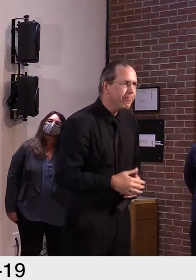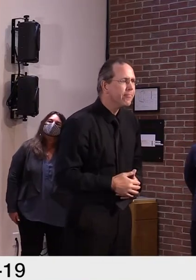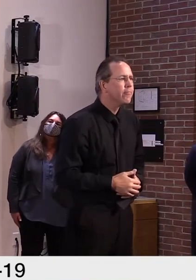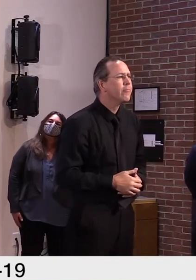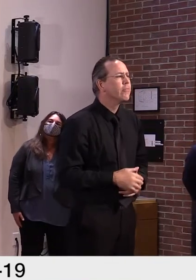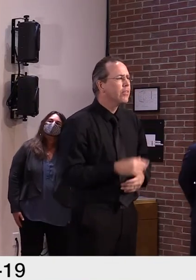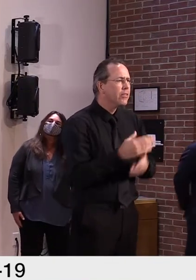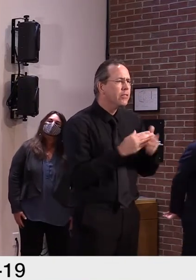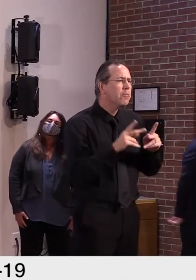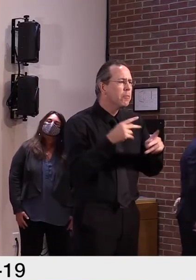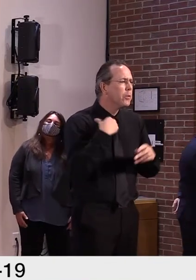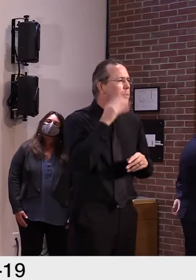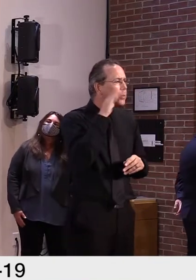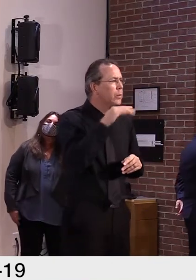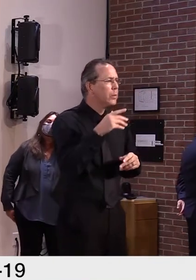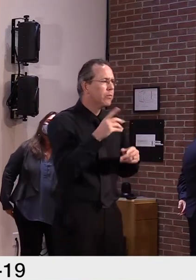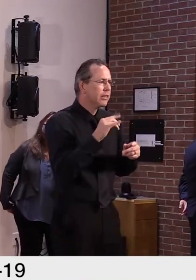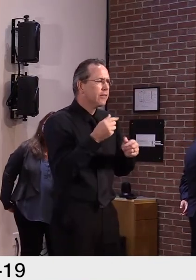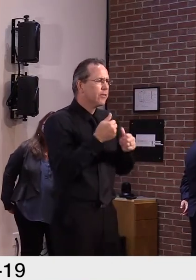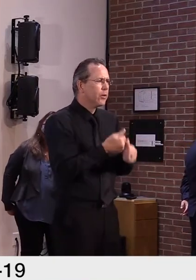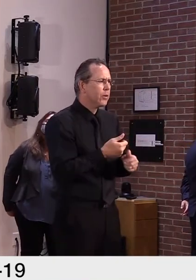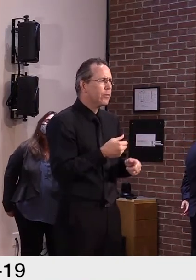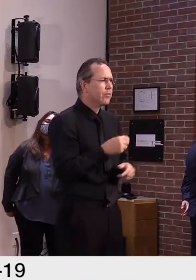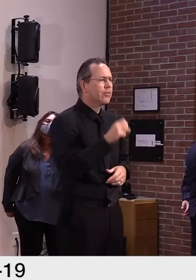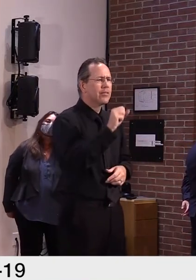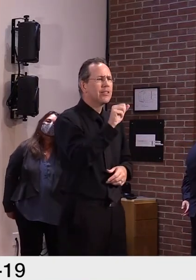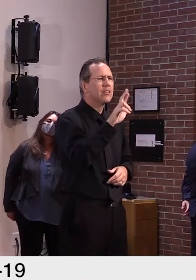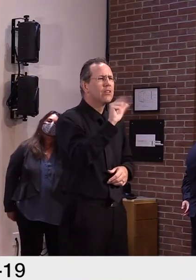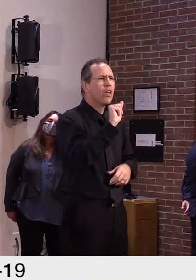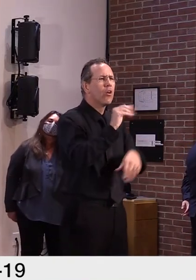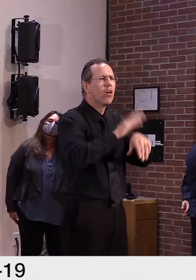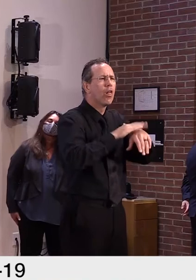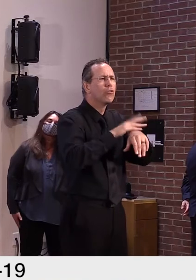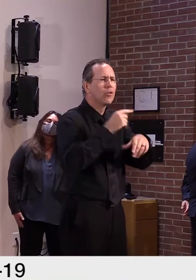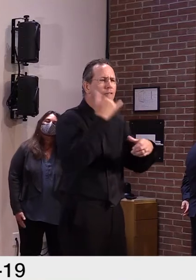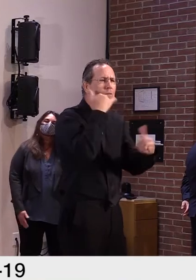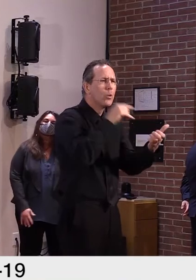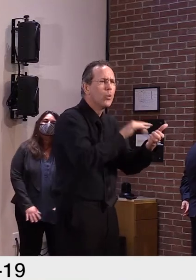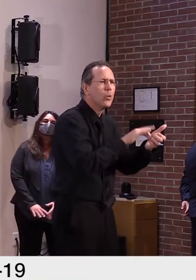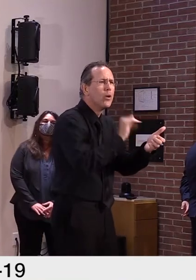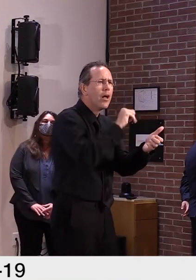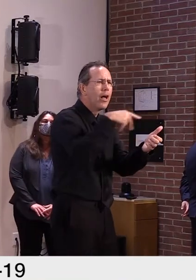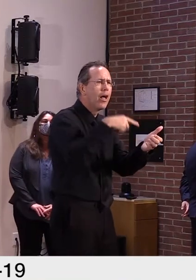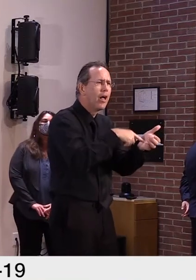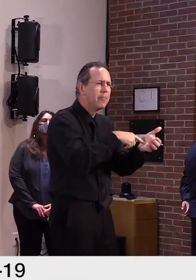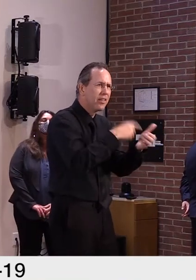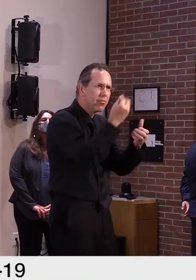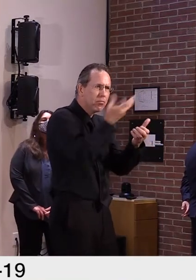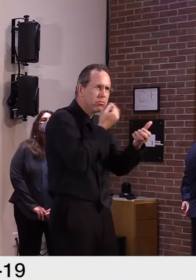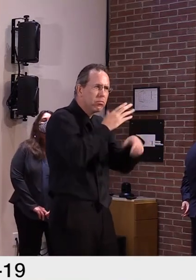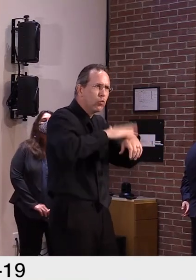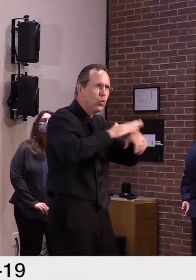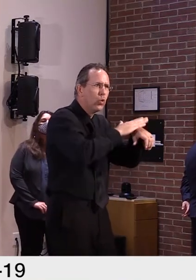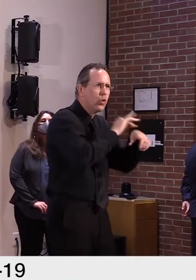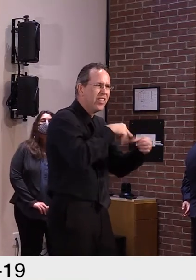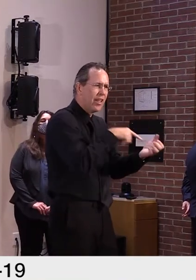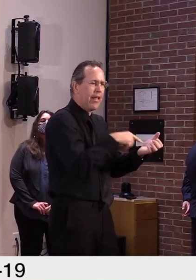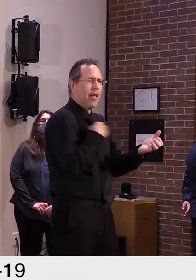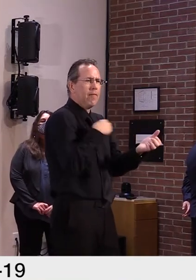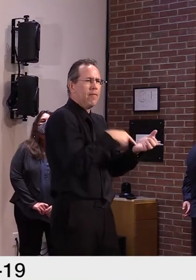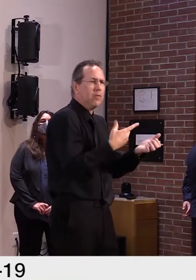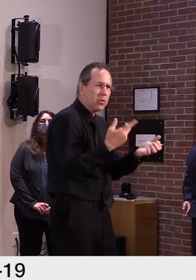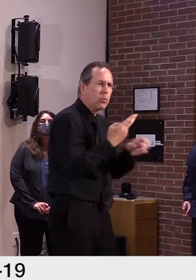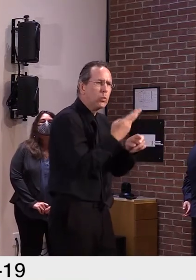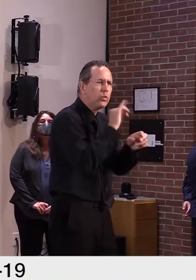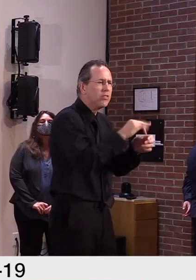some big function, even though they're supposed to be in quarantine. But it does allow communication back and forth as needed. And then at the